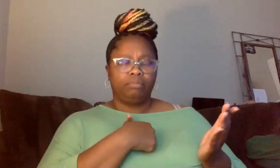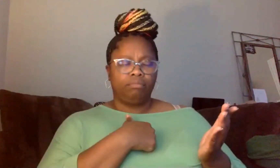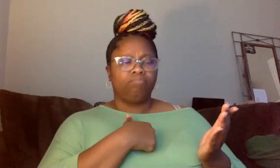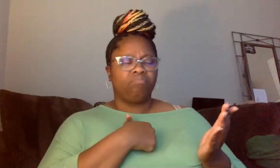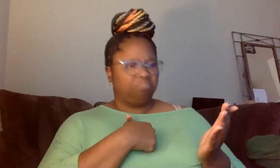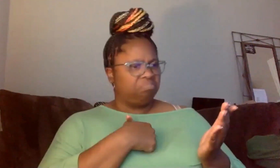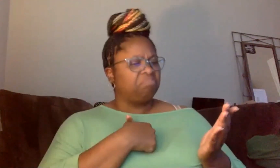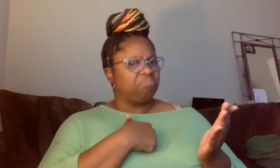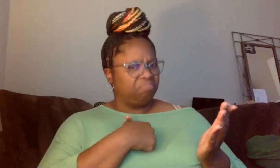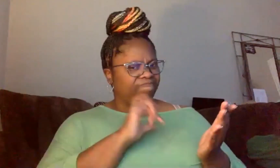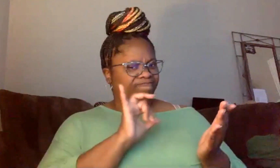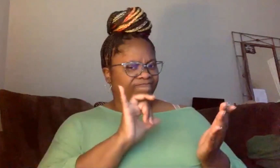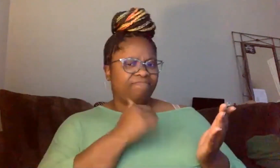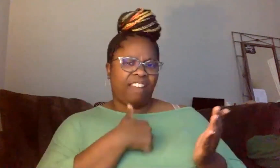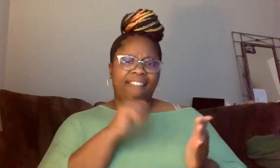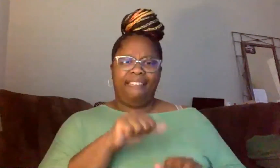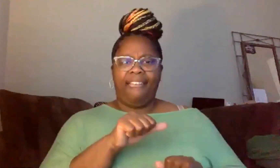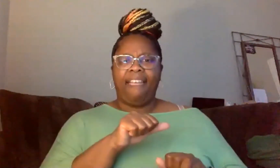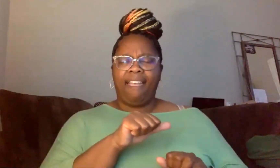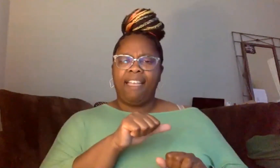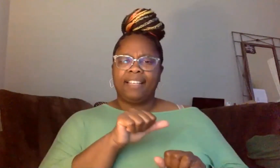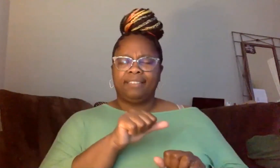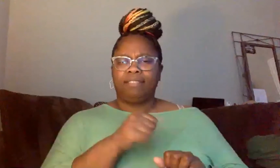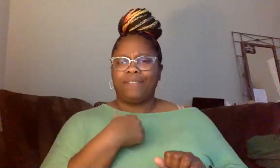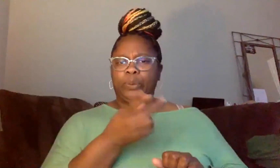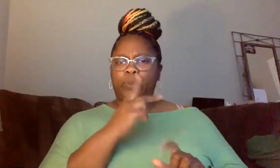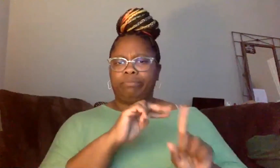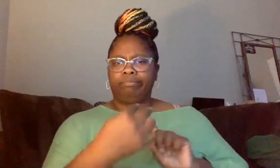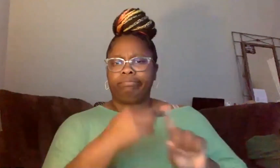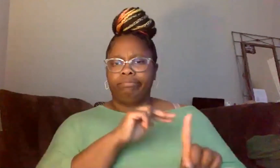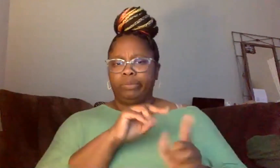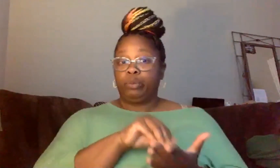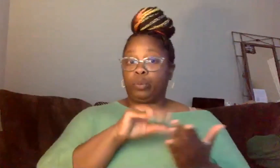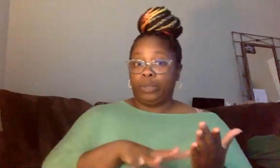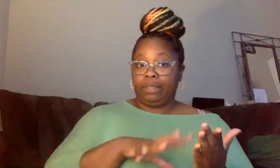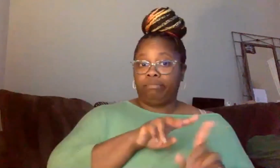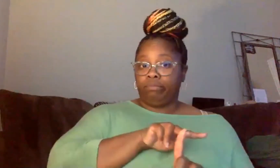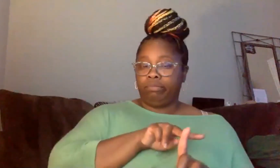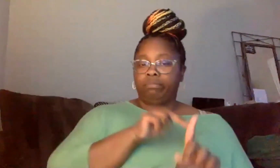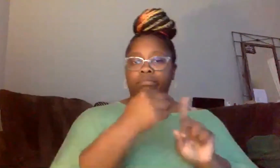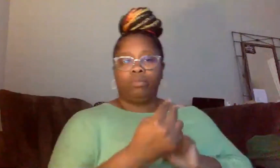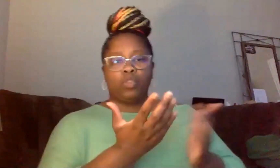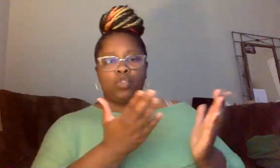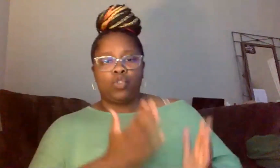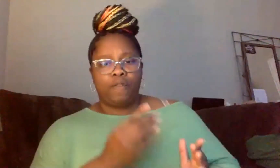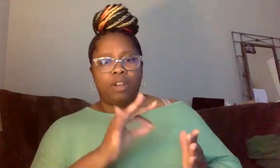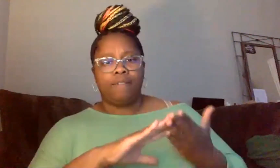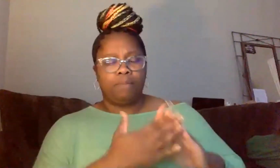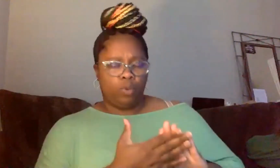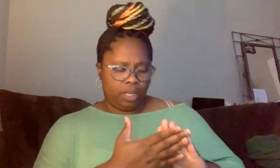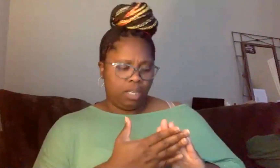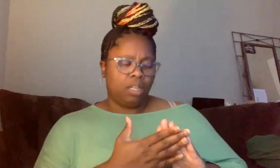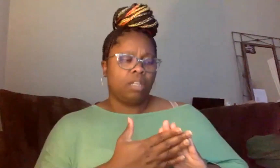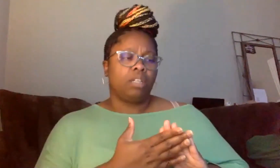myself being able to play both sides, a student and the servant of the community as well. So, so living in that